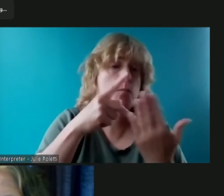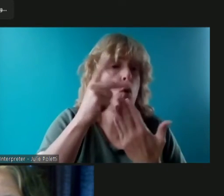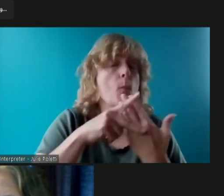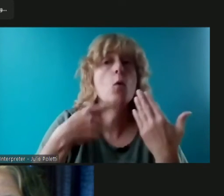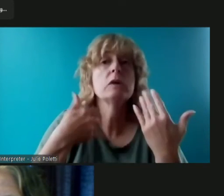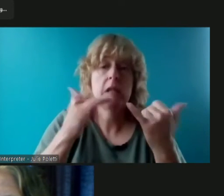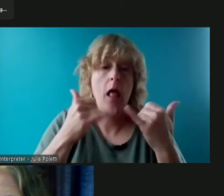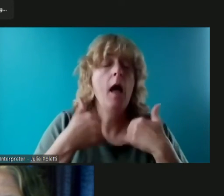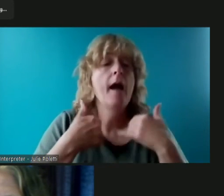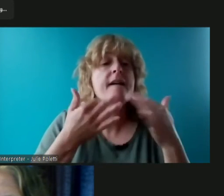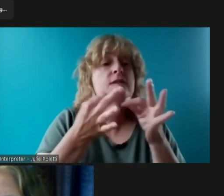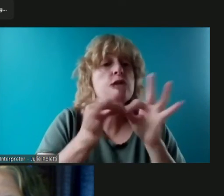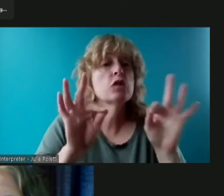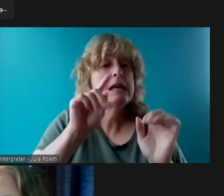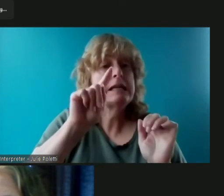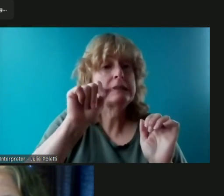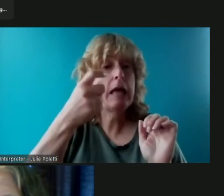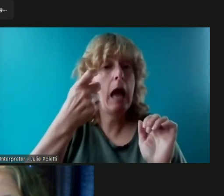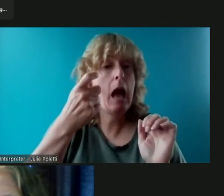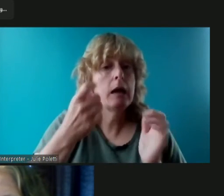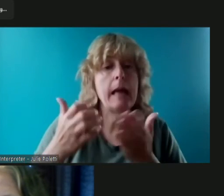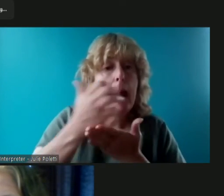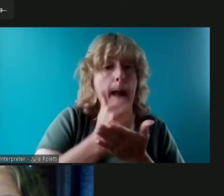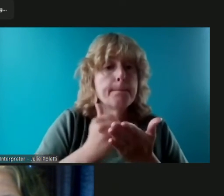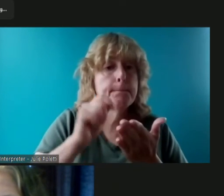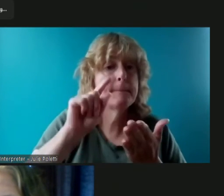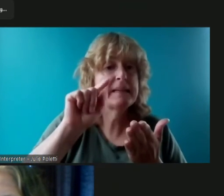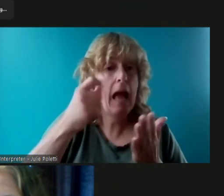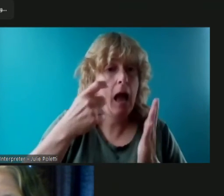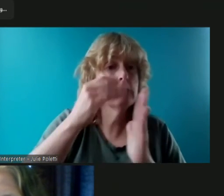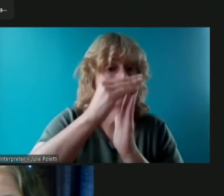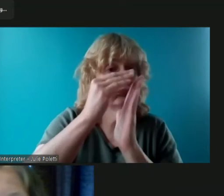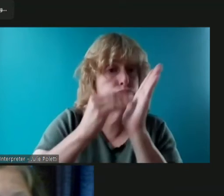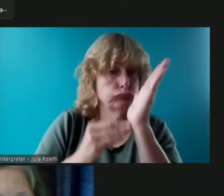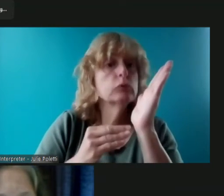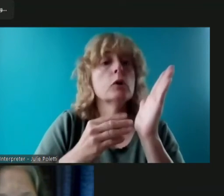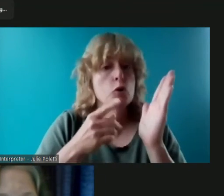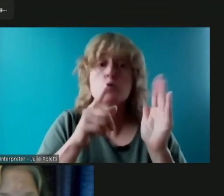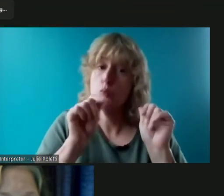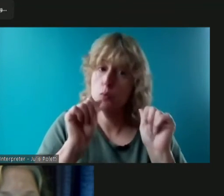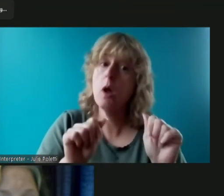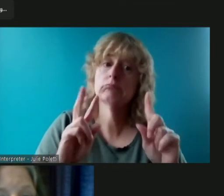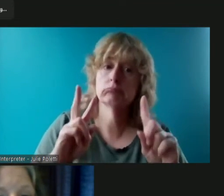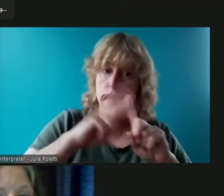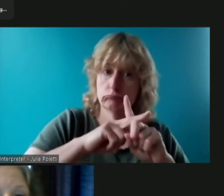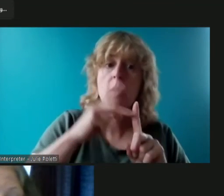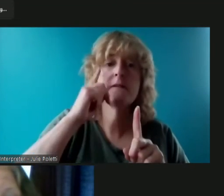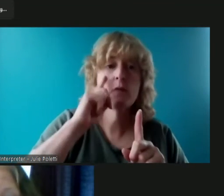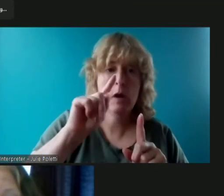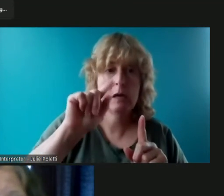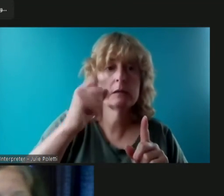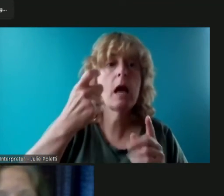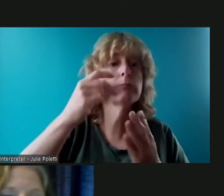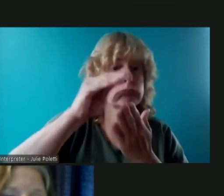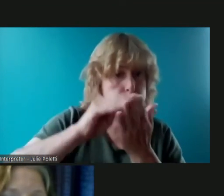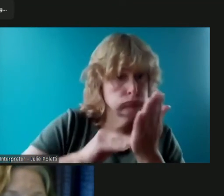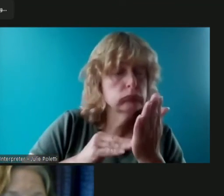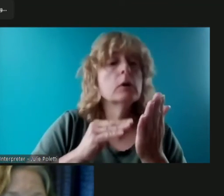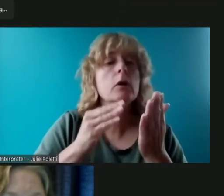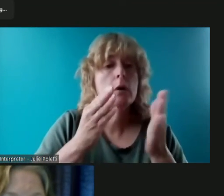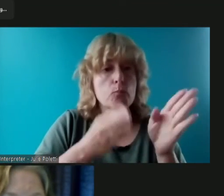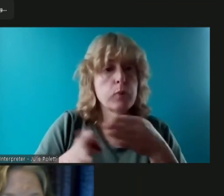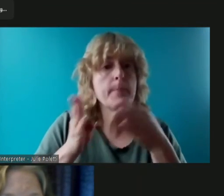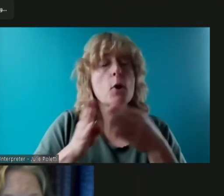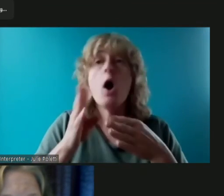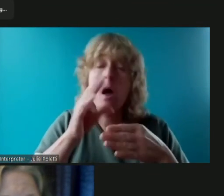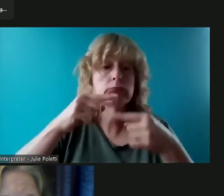preparation program that you can apply for tax preparation services all year round and again